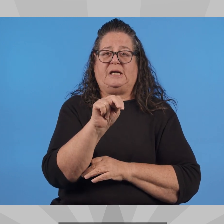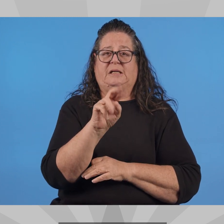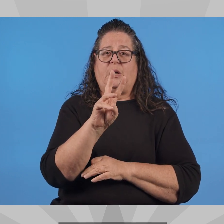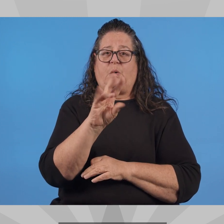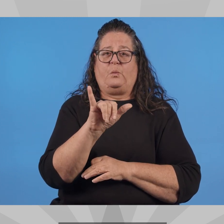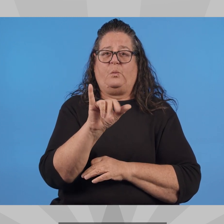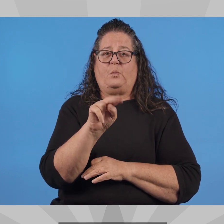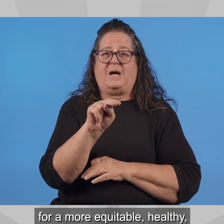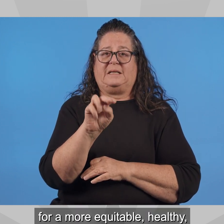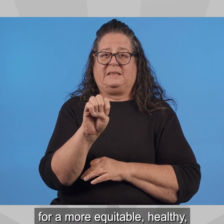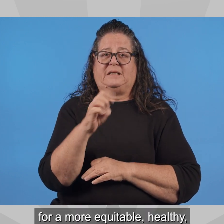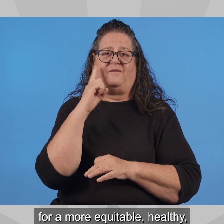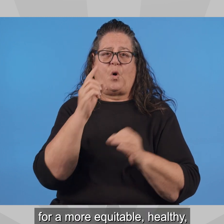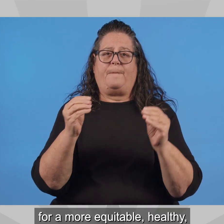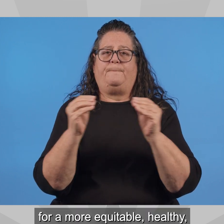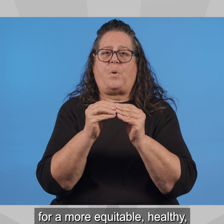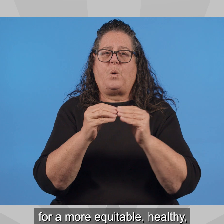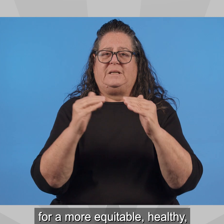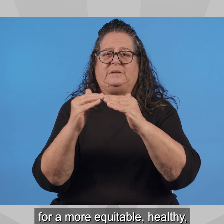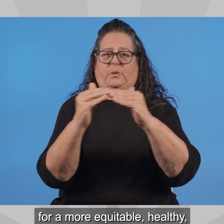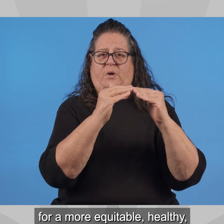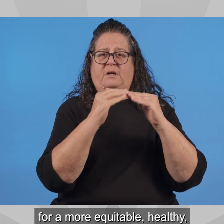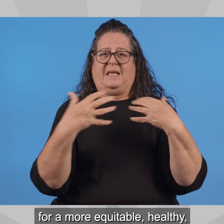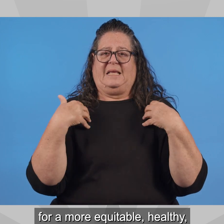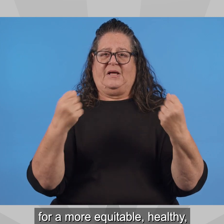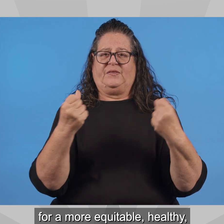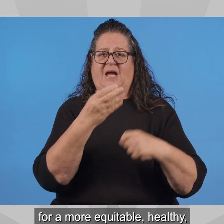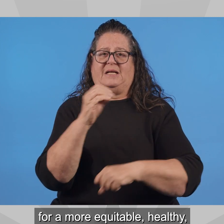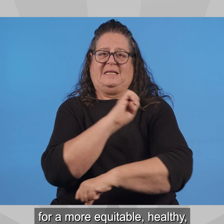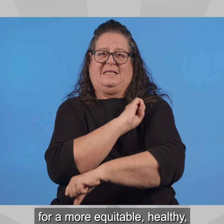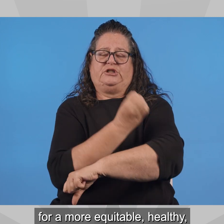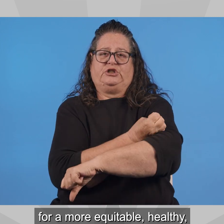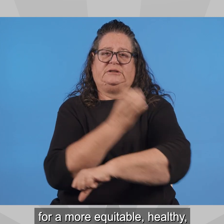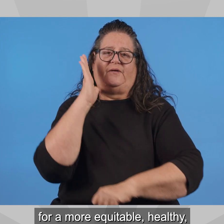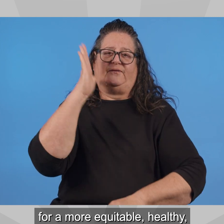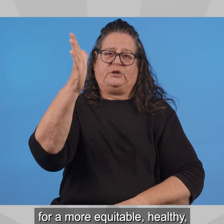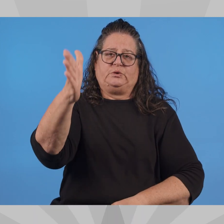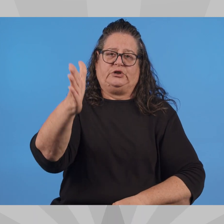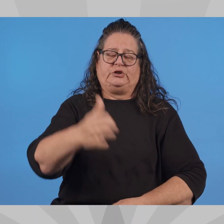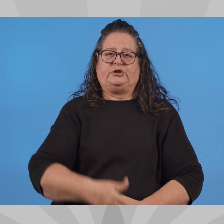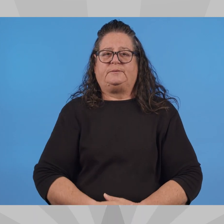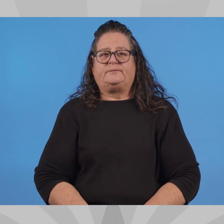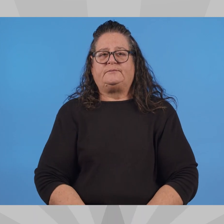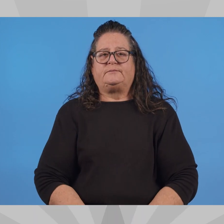Vote for Jen Nguyen for a more equitable, healthy, and vibrant future in LD22. 2.